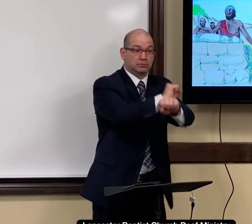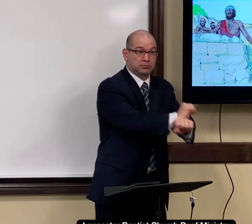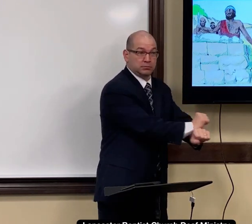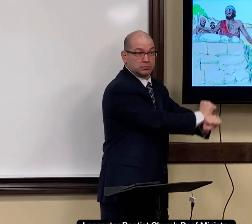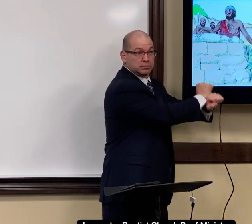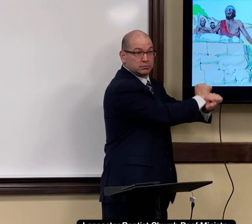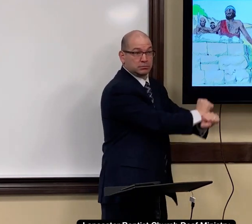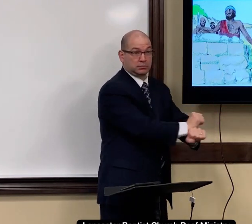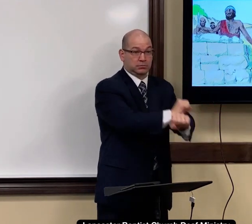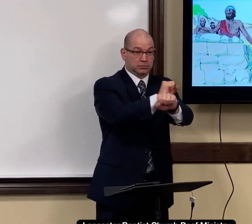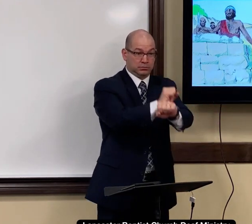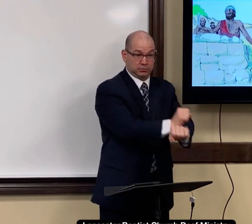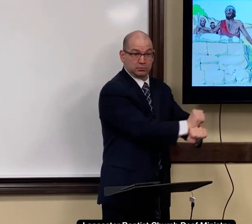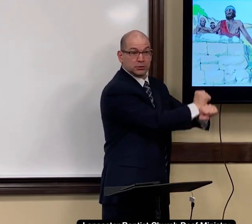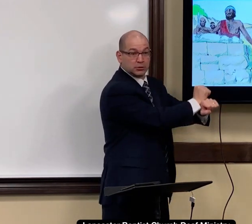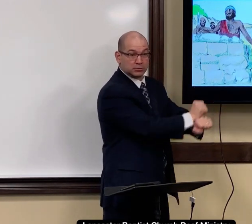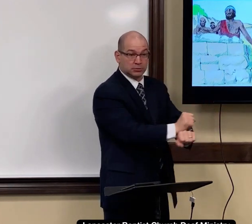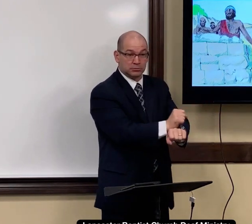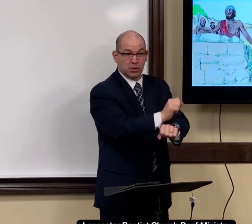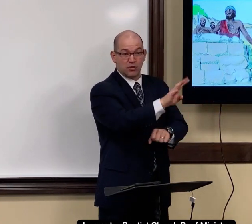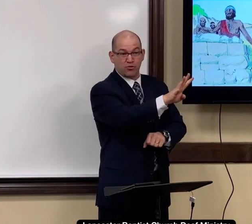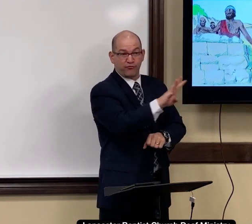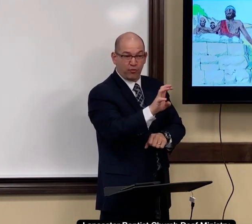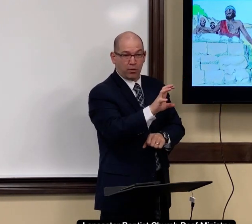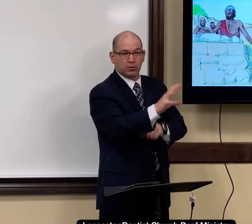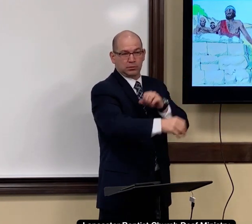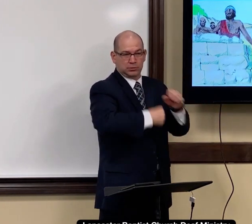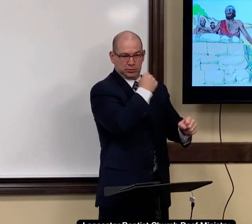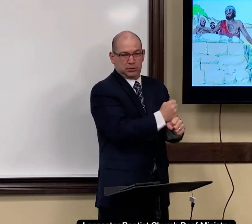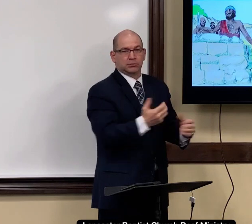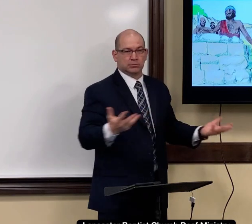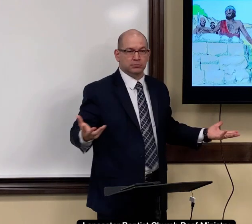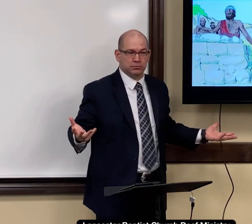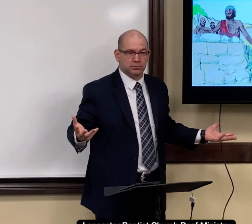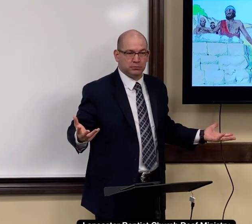they were in bondage they were slaves for 400 years